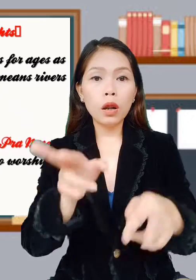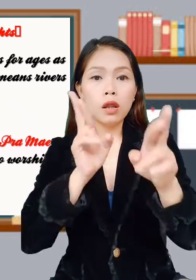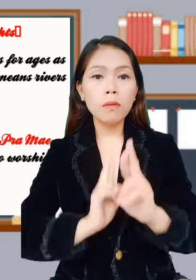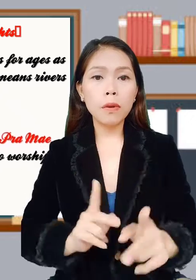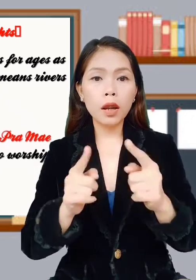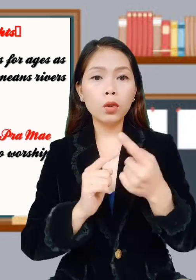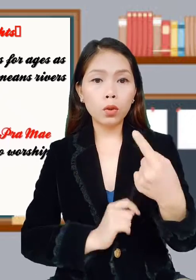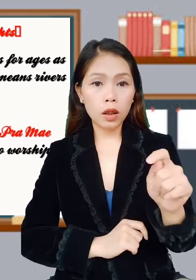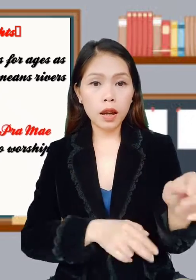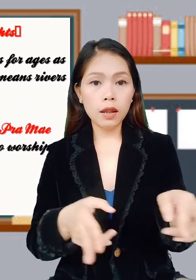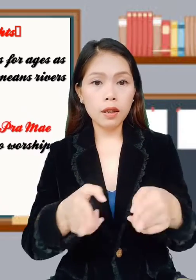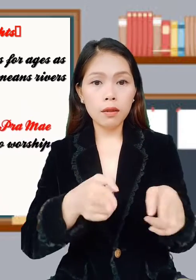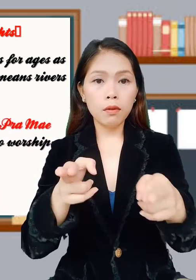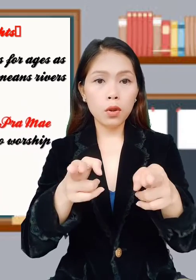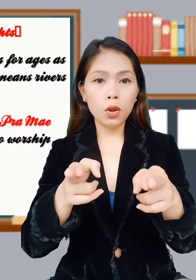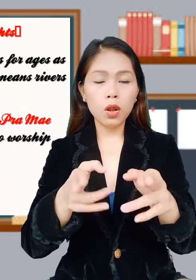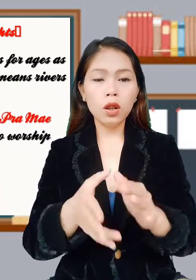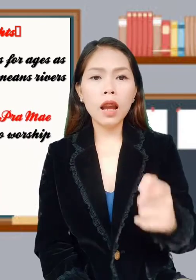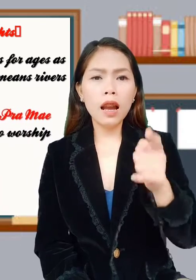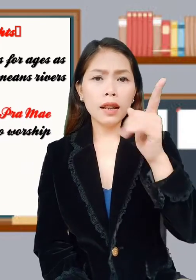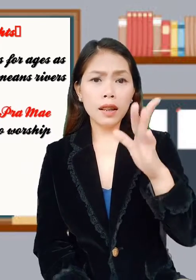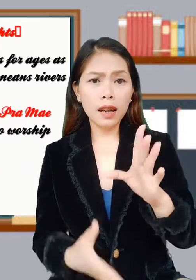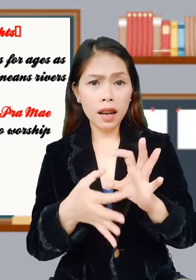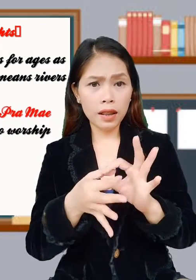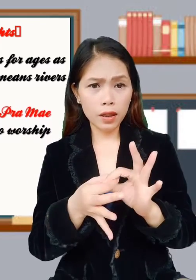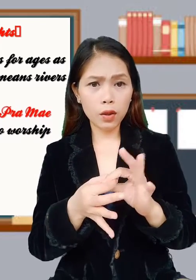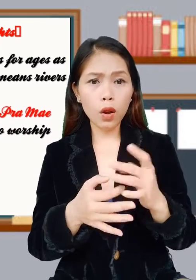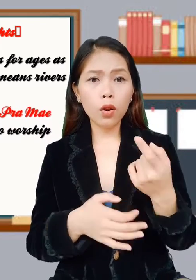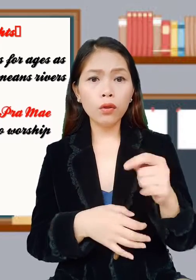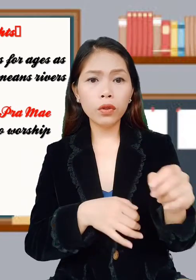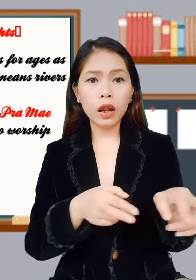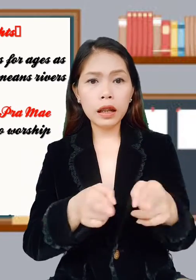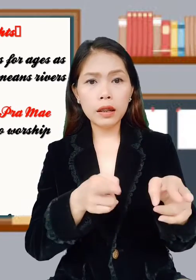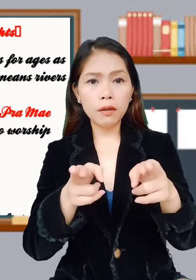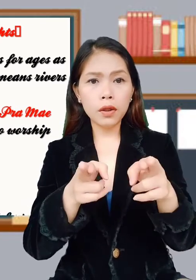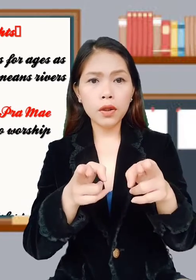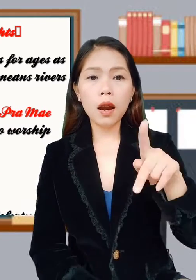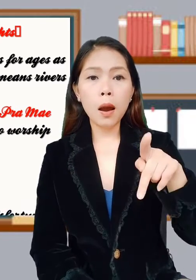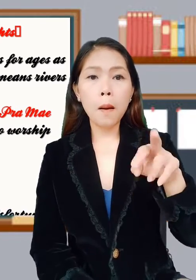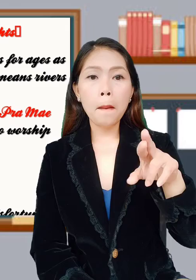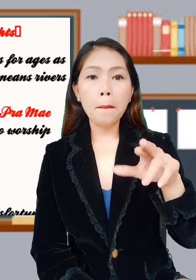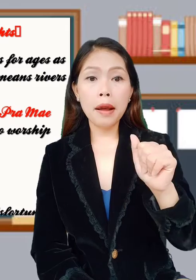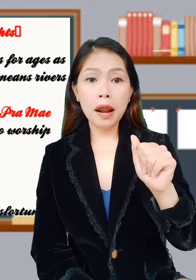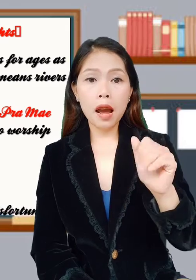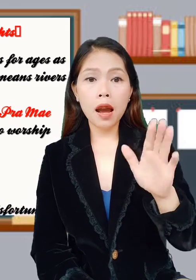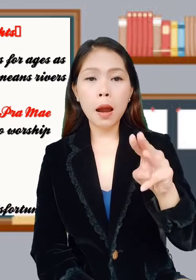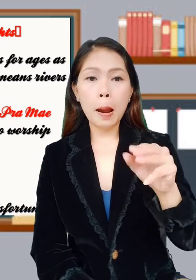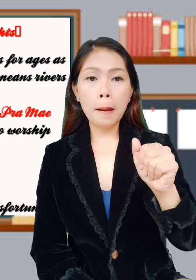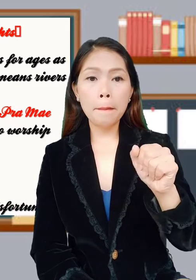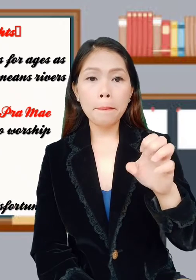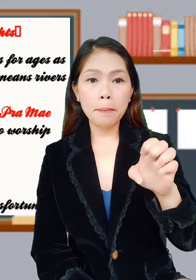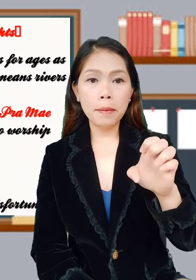To show respect to the river, goddess of the river, Ram make Hongka.